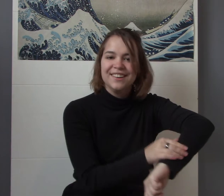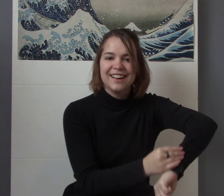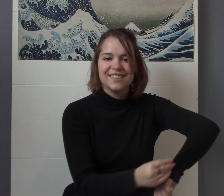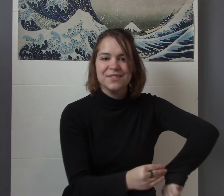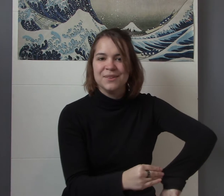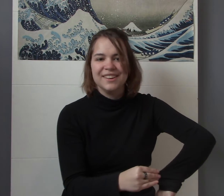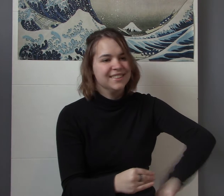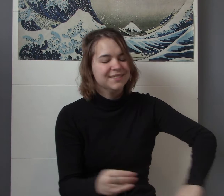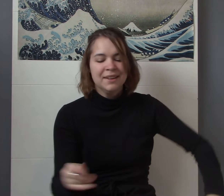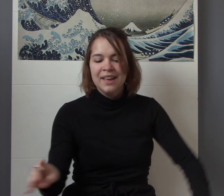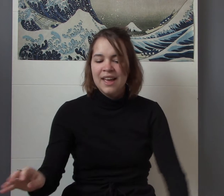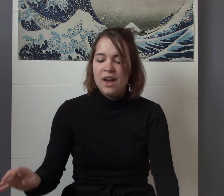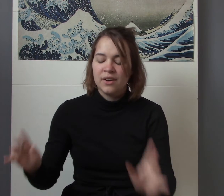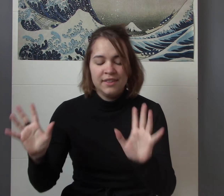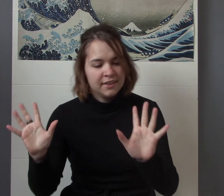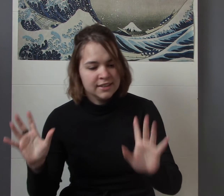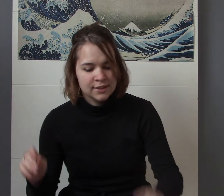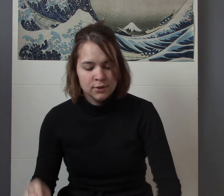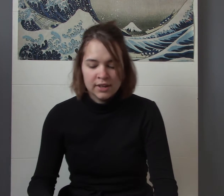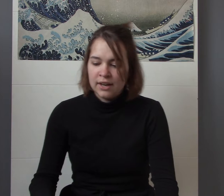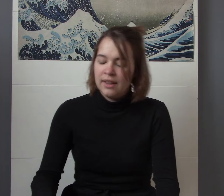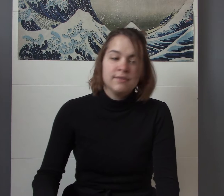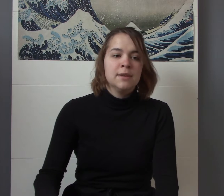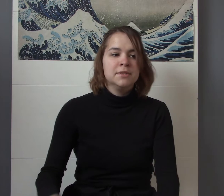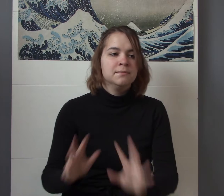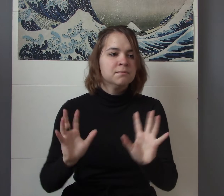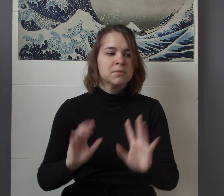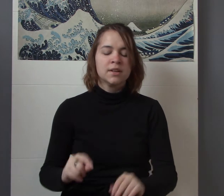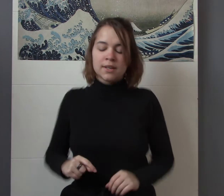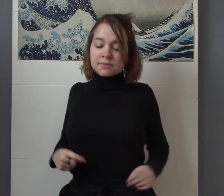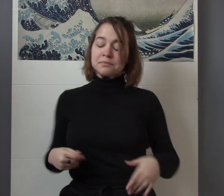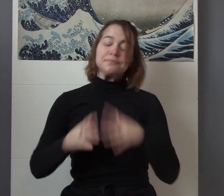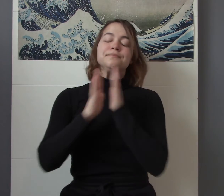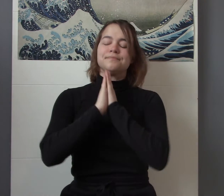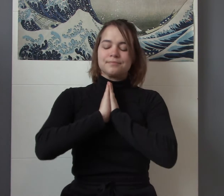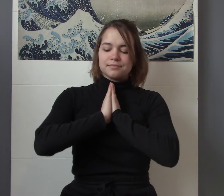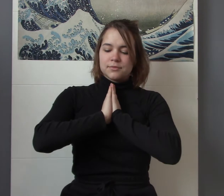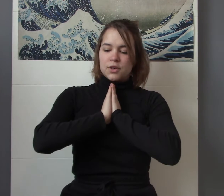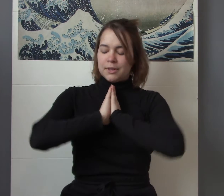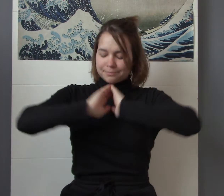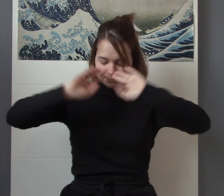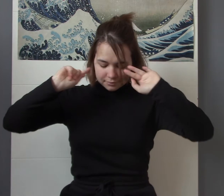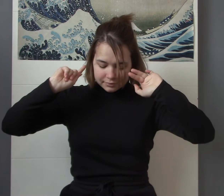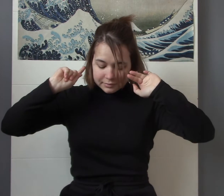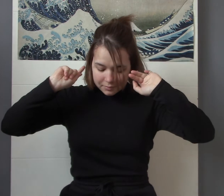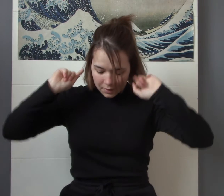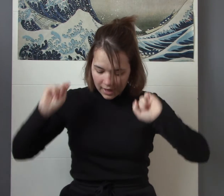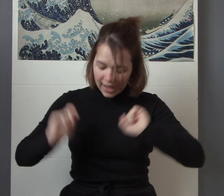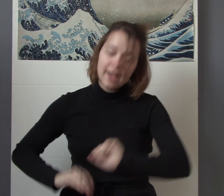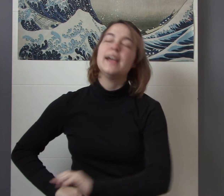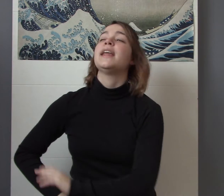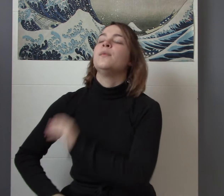I just wanted to okay this is gonna take too long I don't have time to sorry anyways